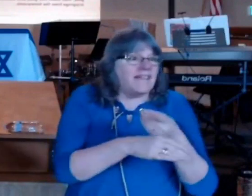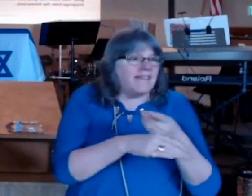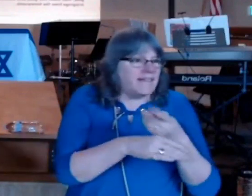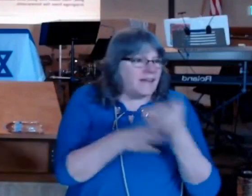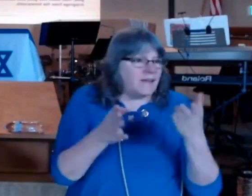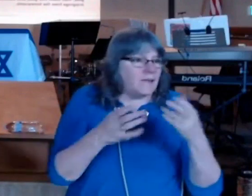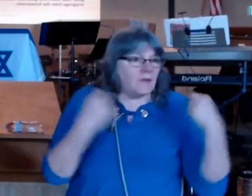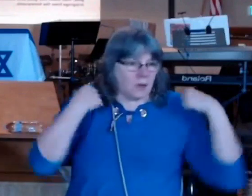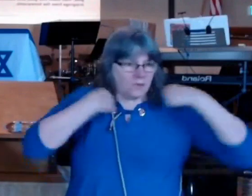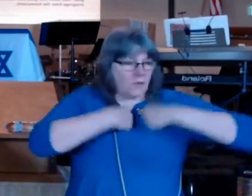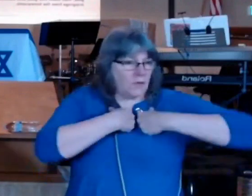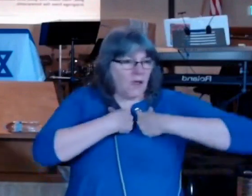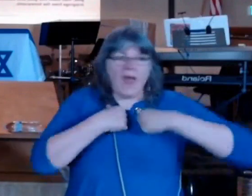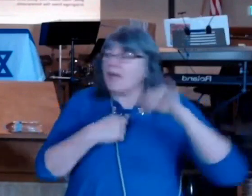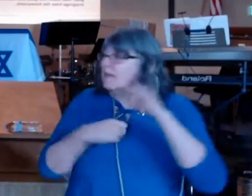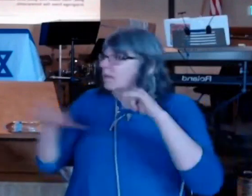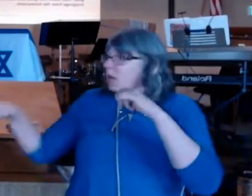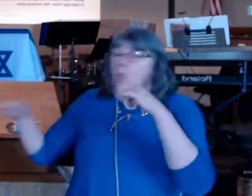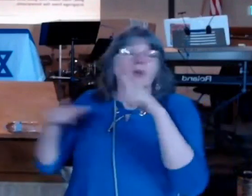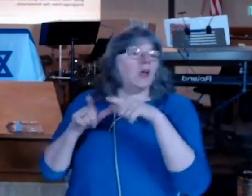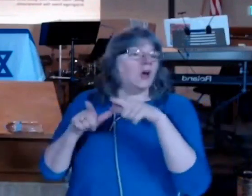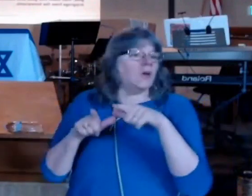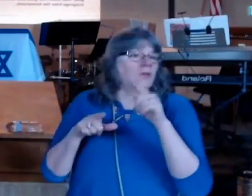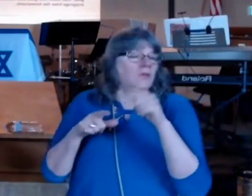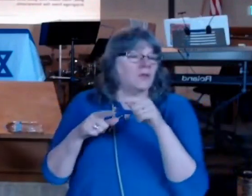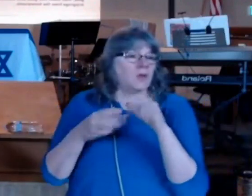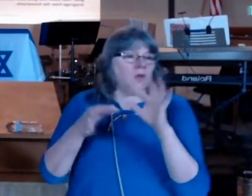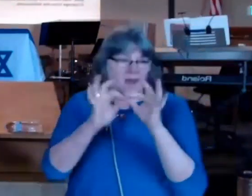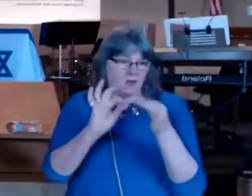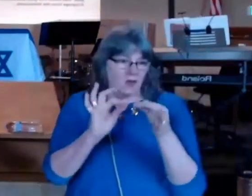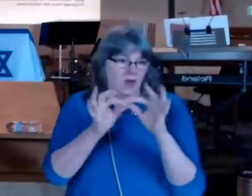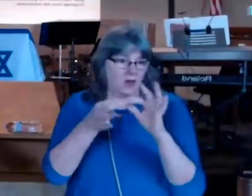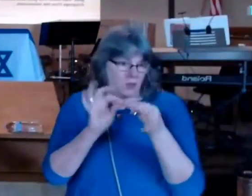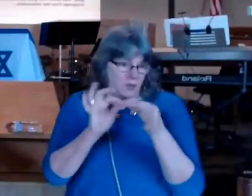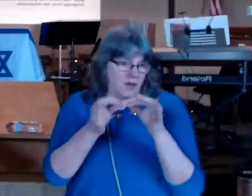suit and everything wash my hands